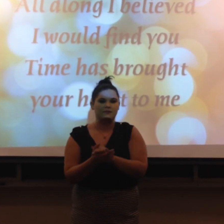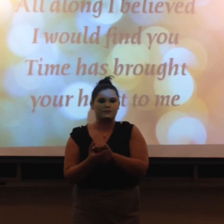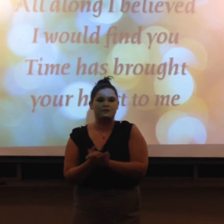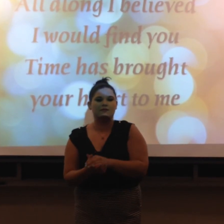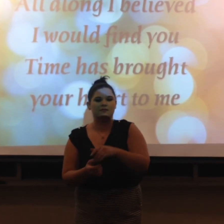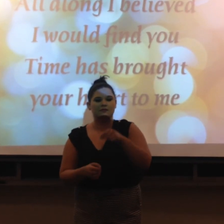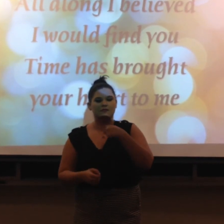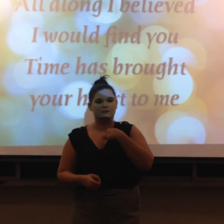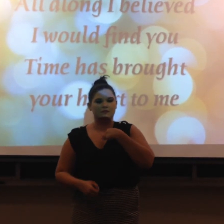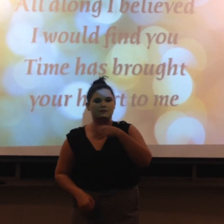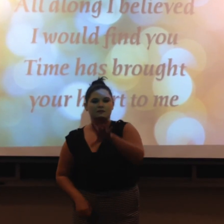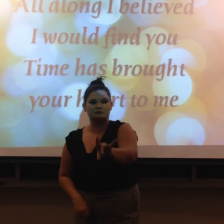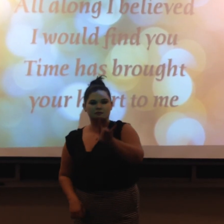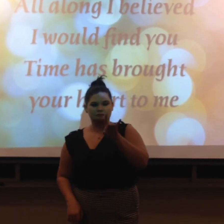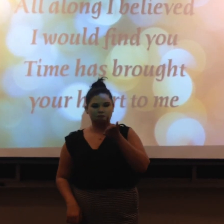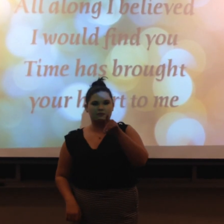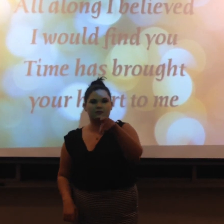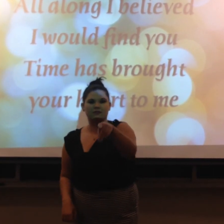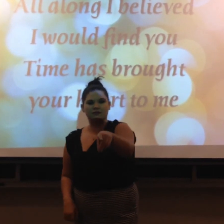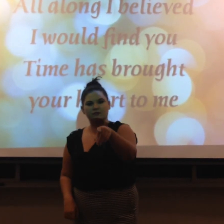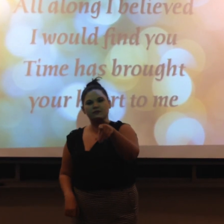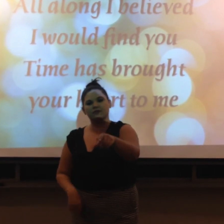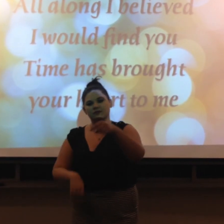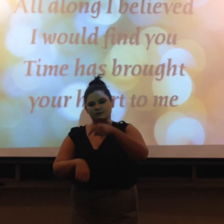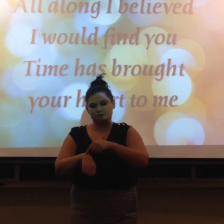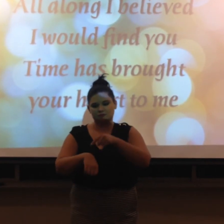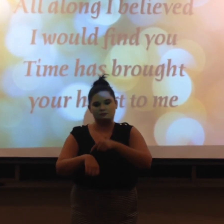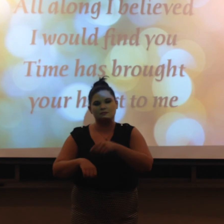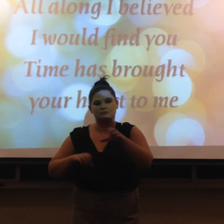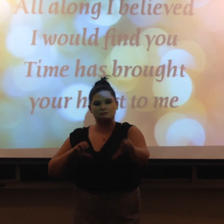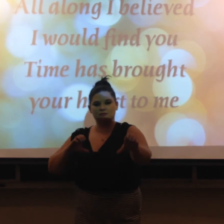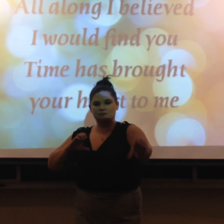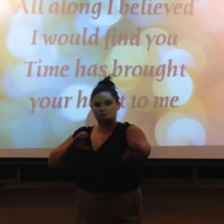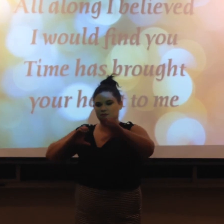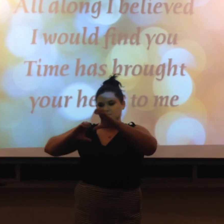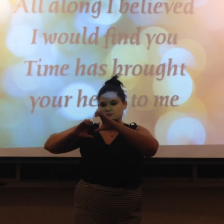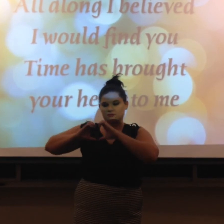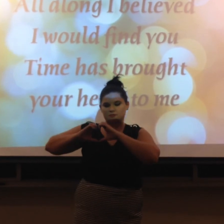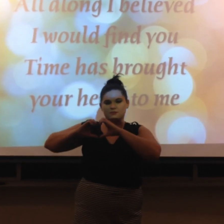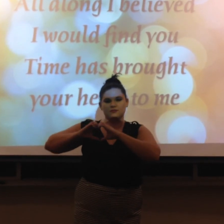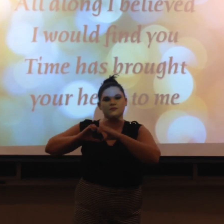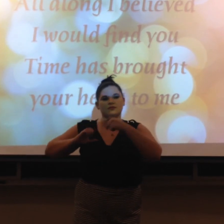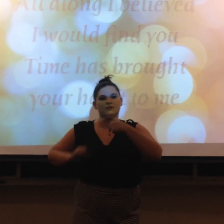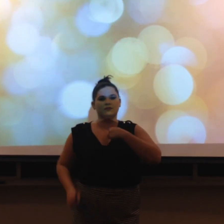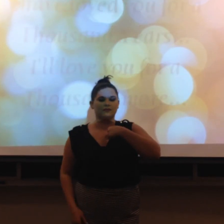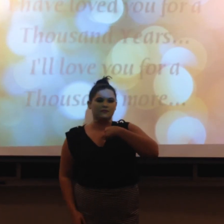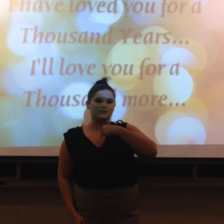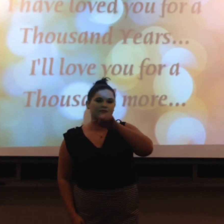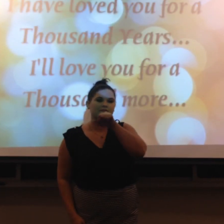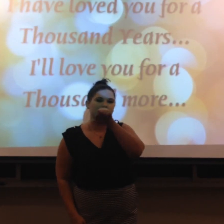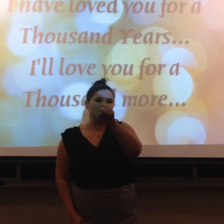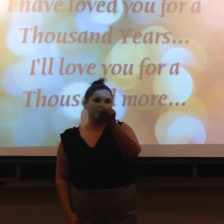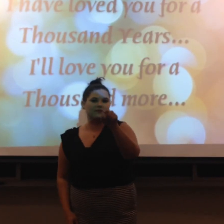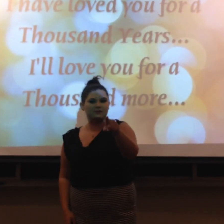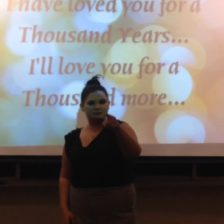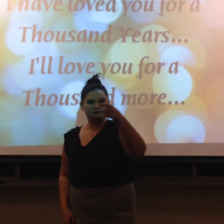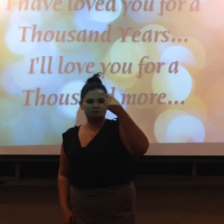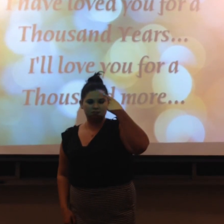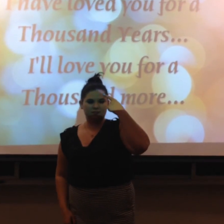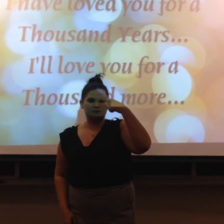believed I would fight again Time has brought your heart to me I've loved